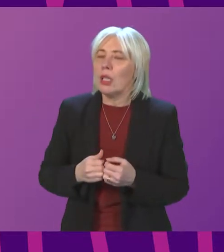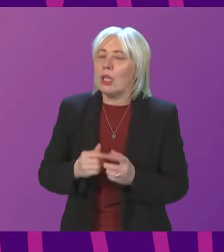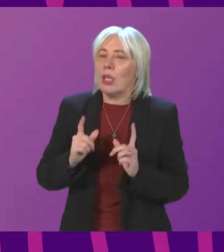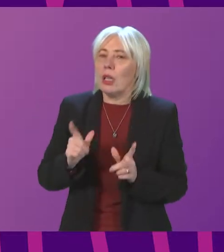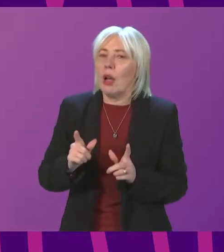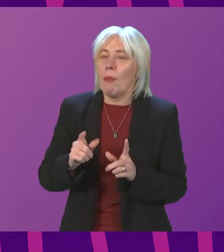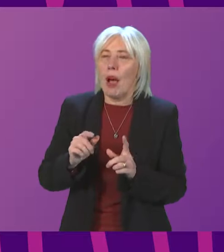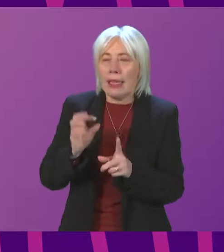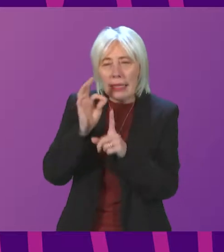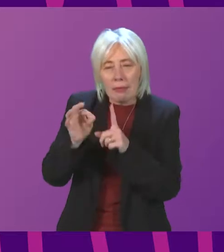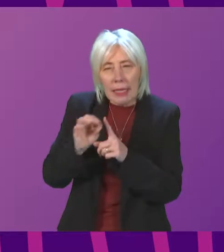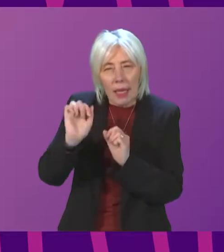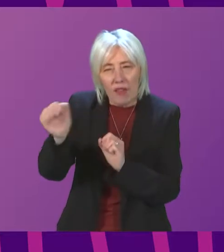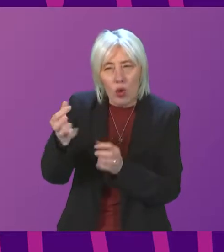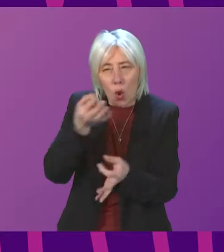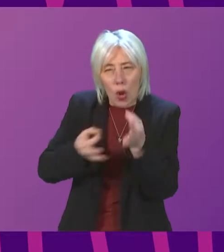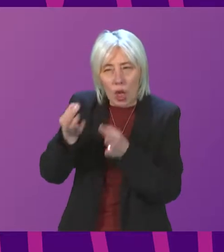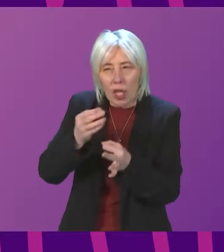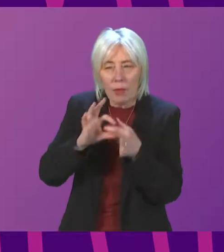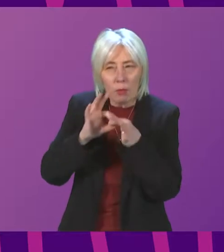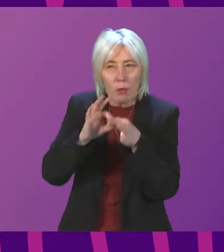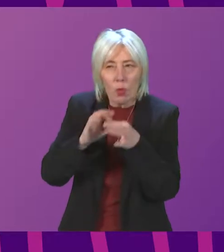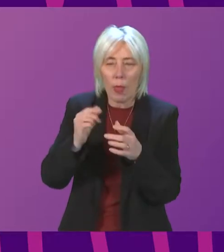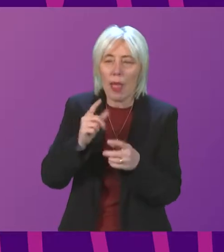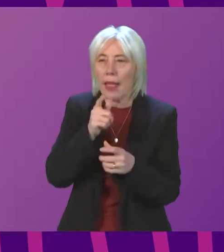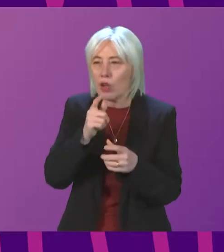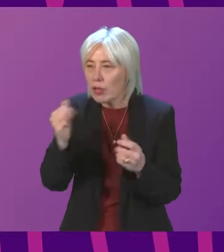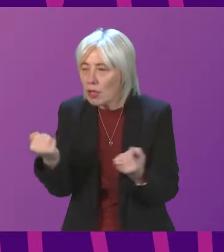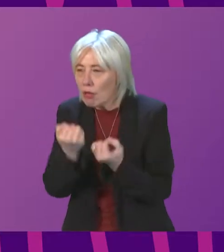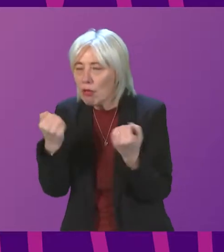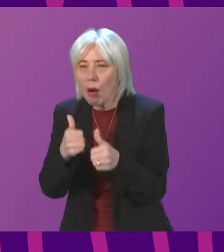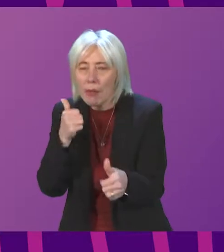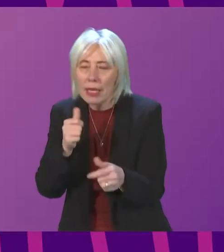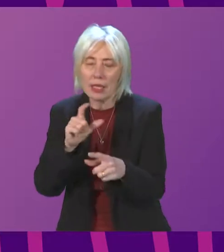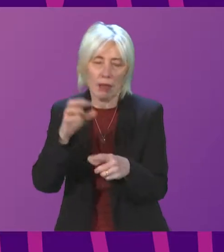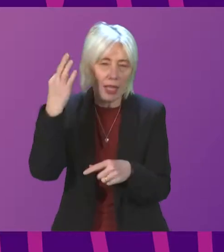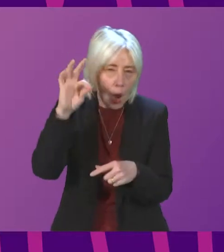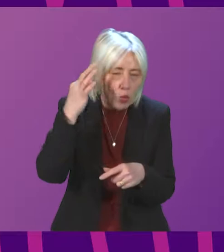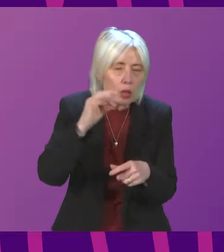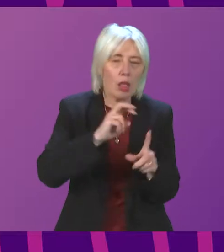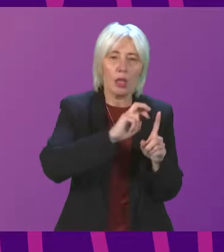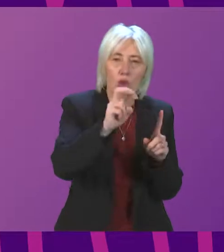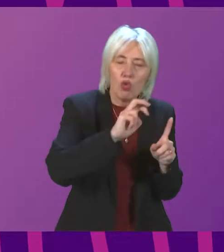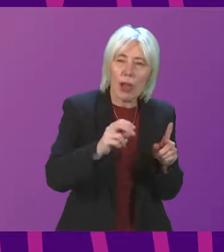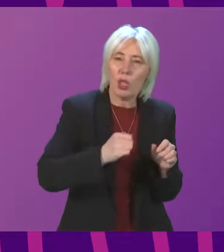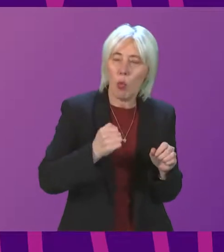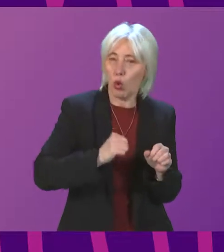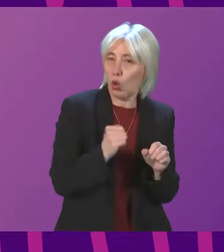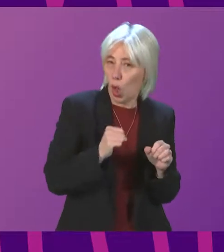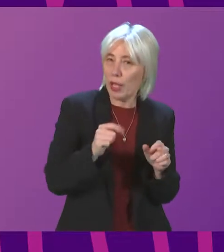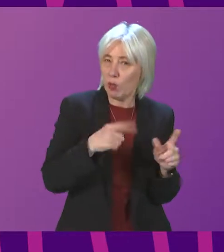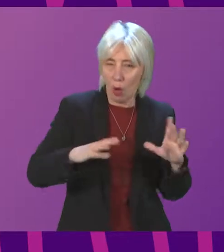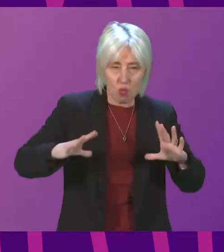to the specifics of her question, we have been working closely with responders, power companies, local authorities and Transport Scotland to coordinate the preparation for